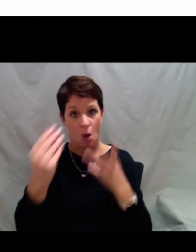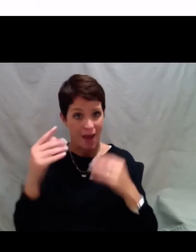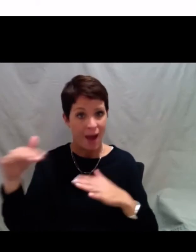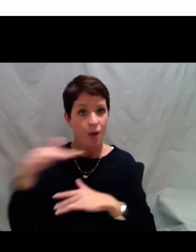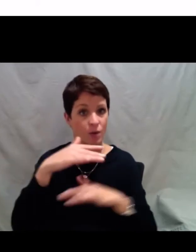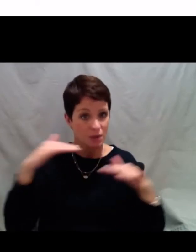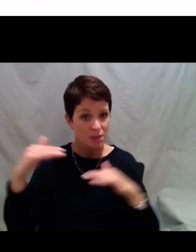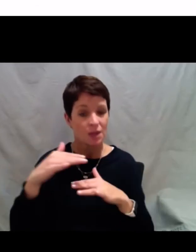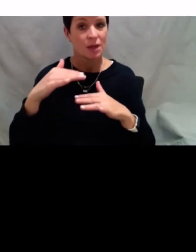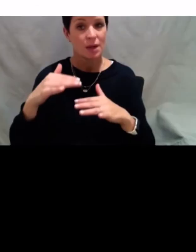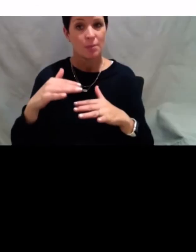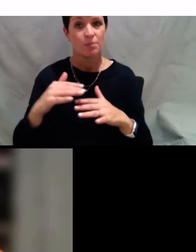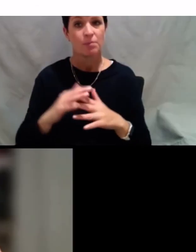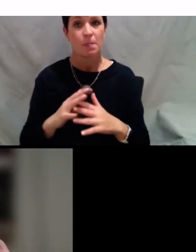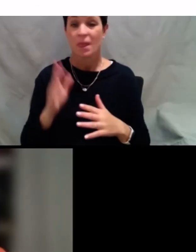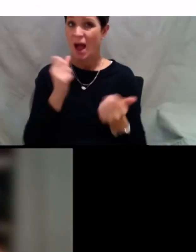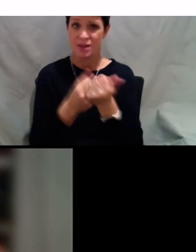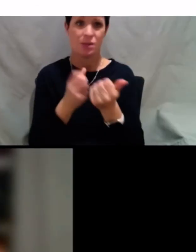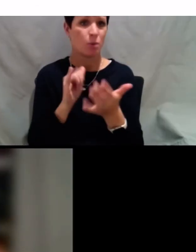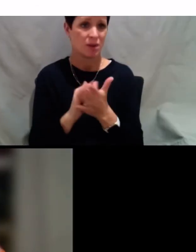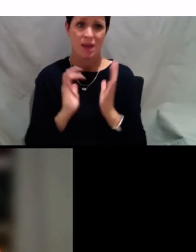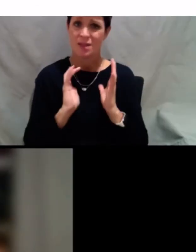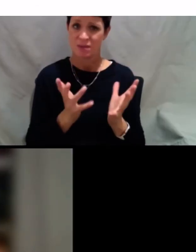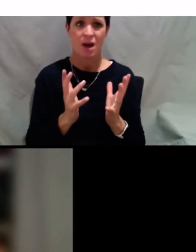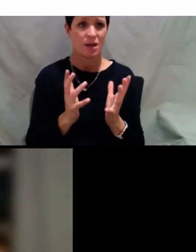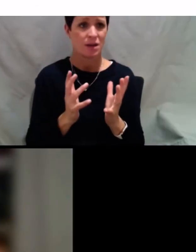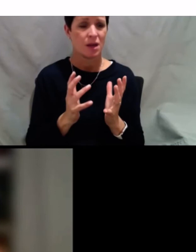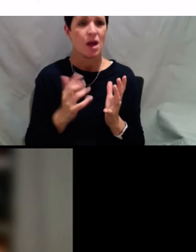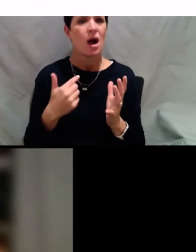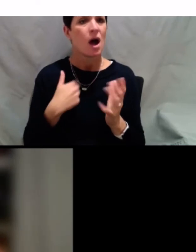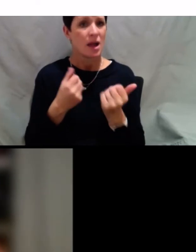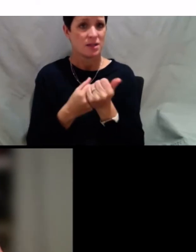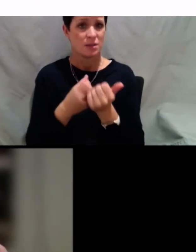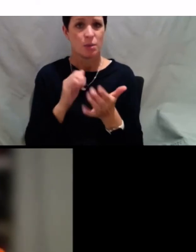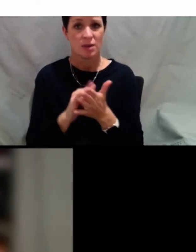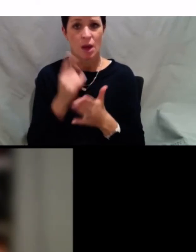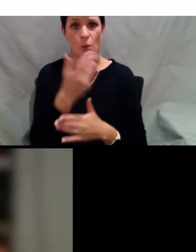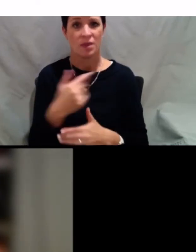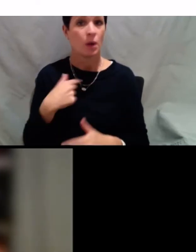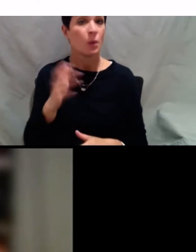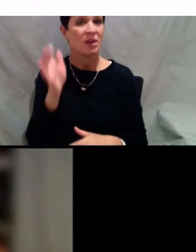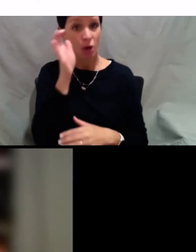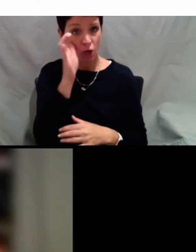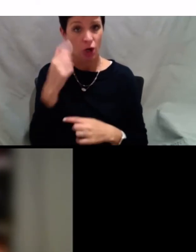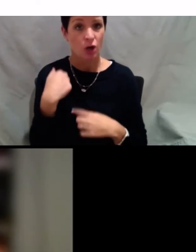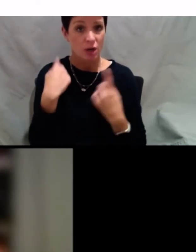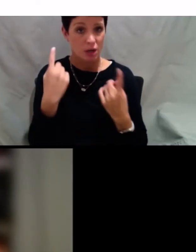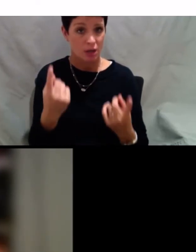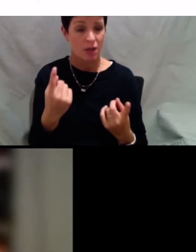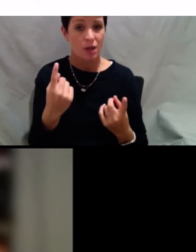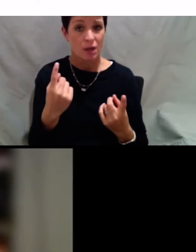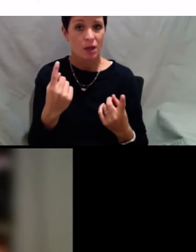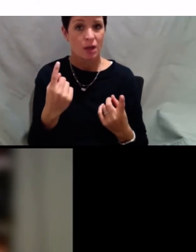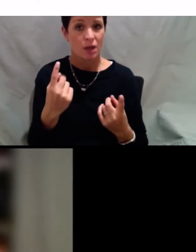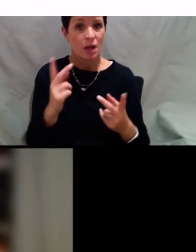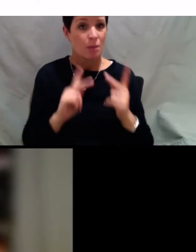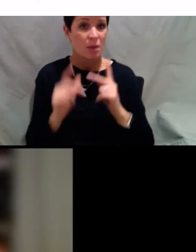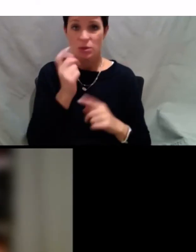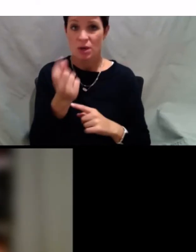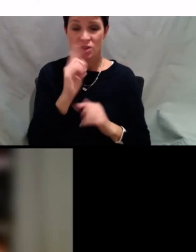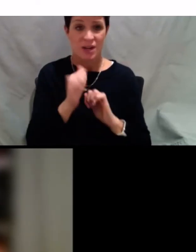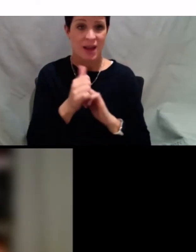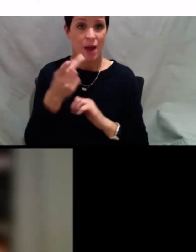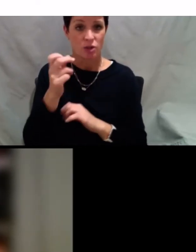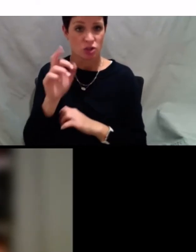even if we're going that, think that one thing that we have heard is folk don't understand how the